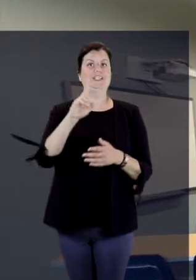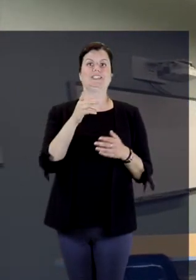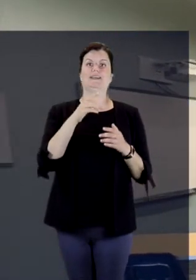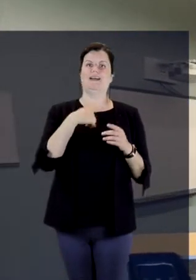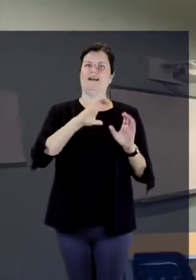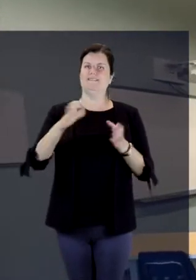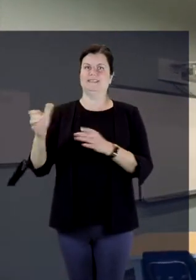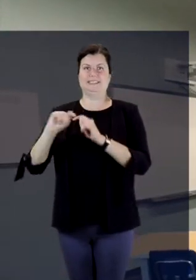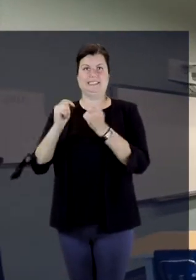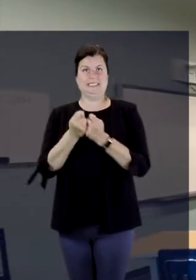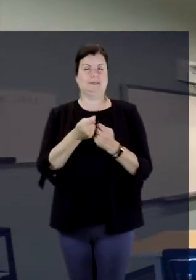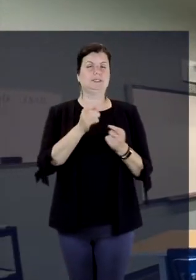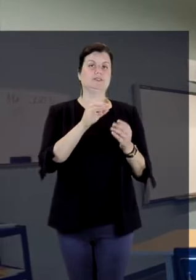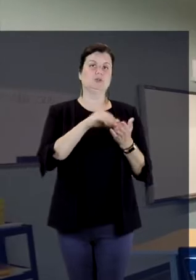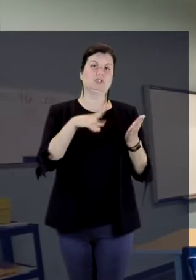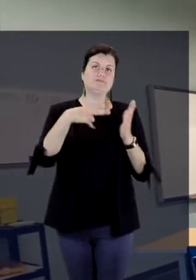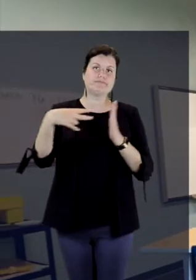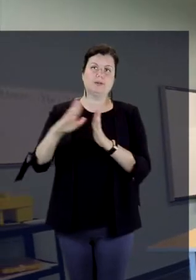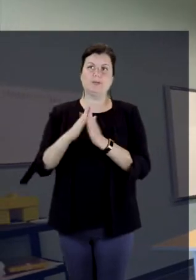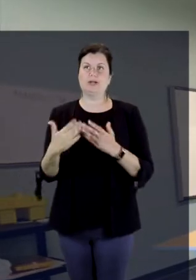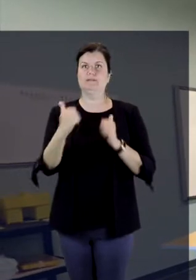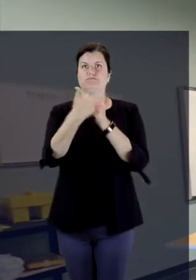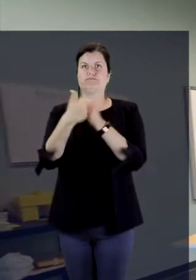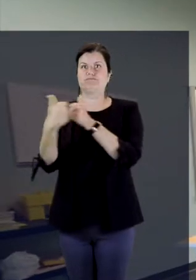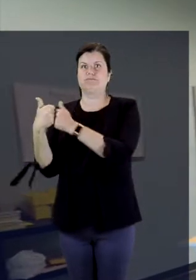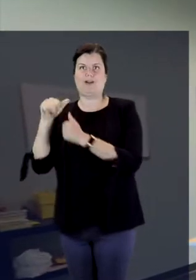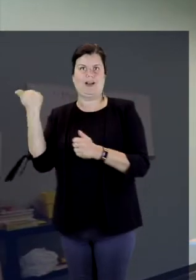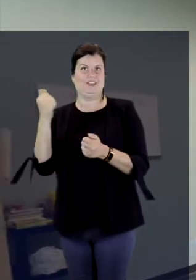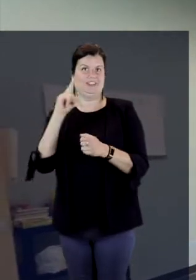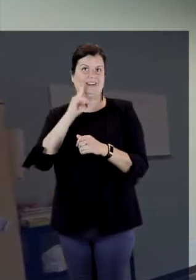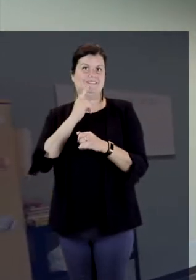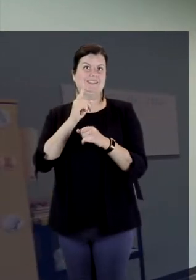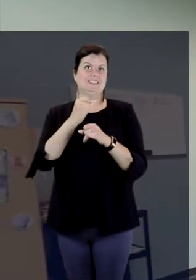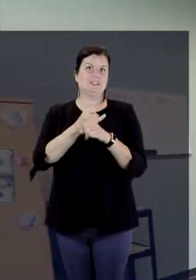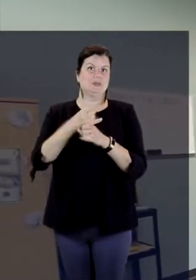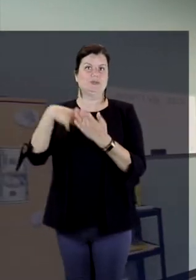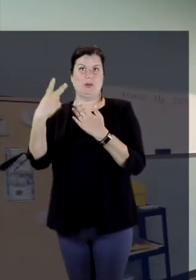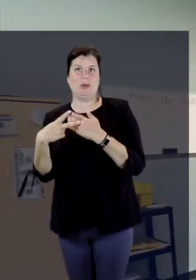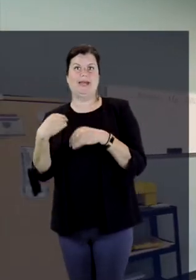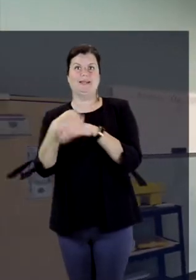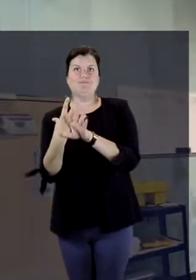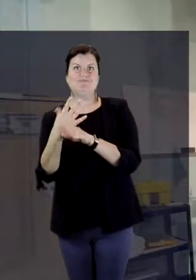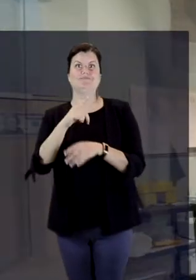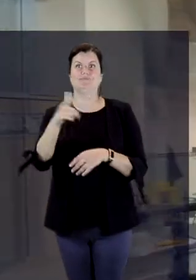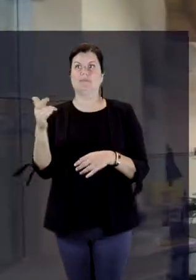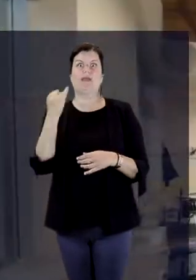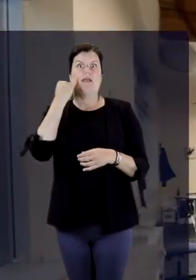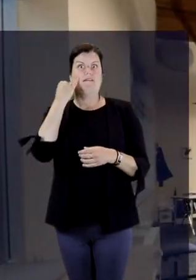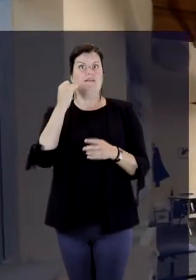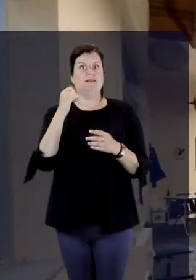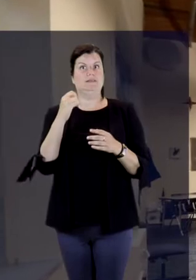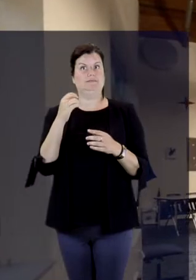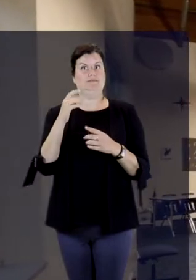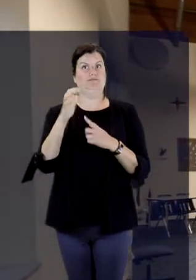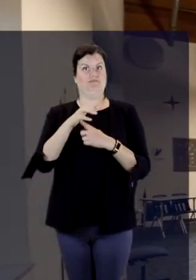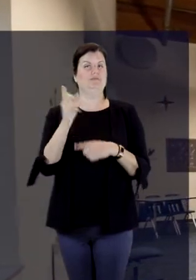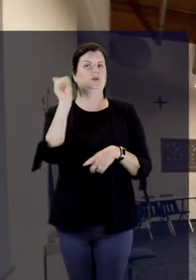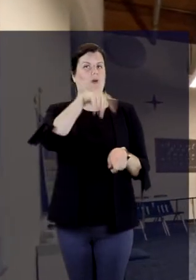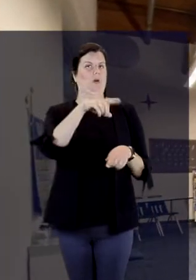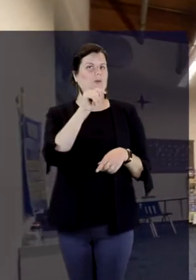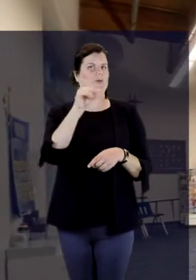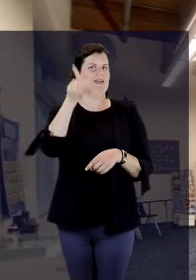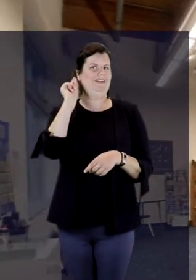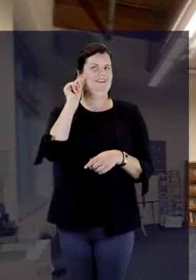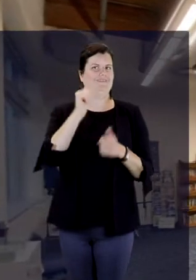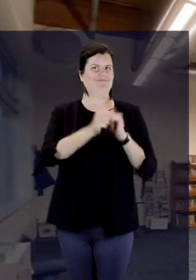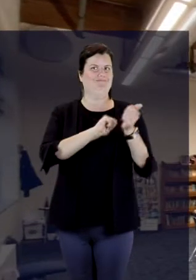where our students face off with many other Deaf school and Deaf programs after reading books. And then once they